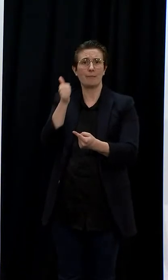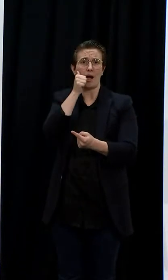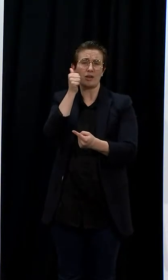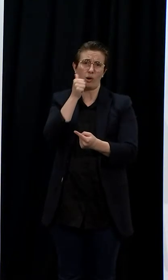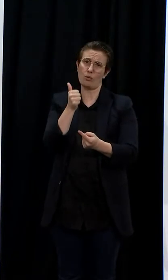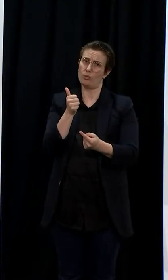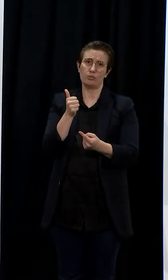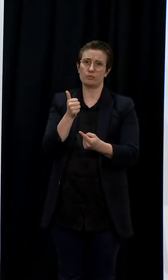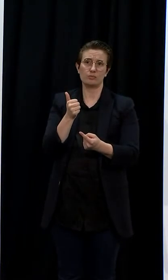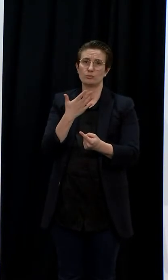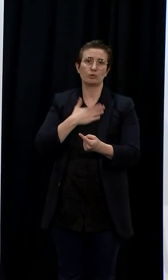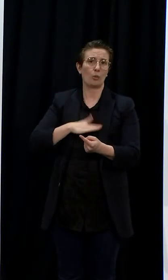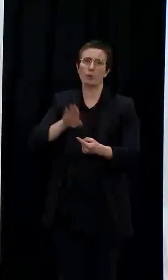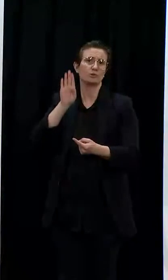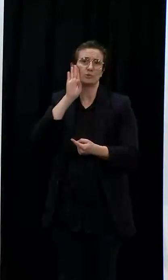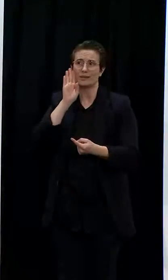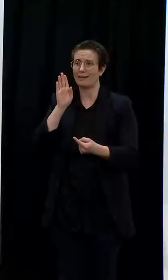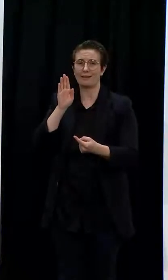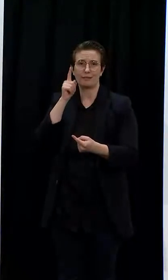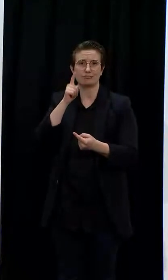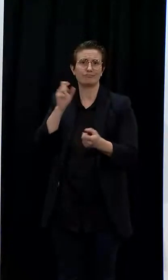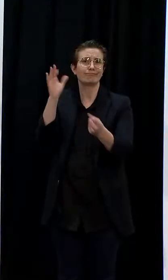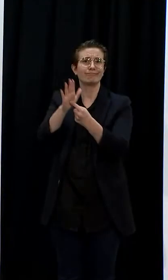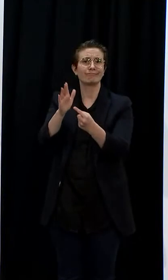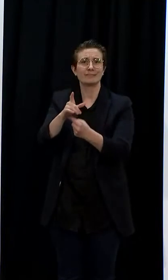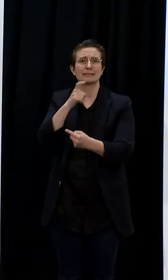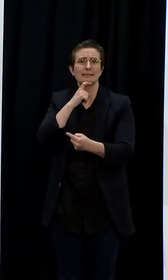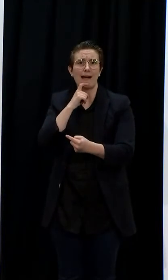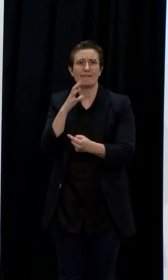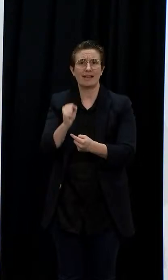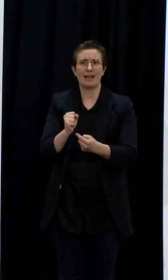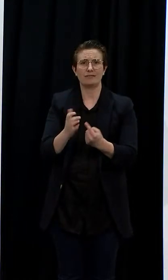appalled to hear that some of our essential workers have been having this experience.